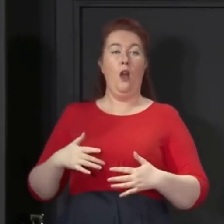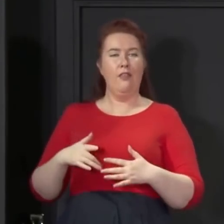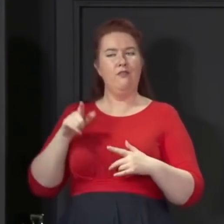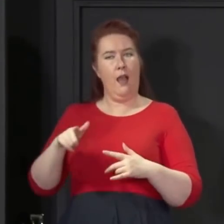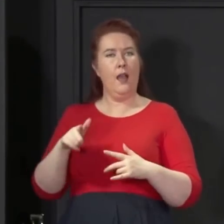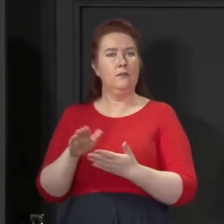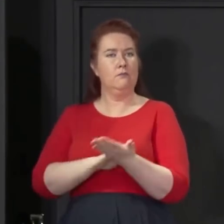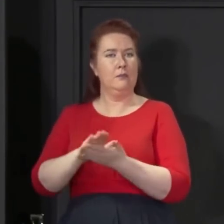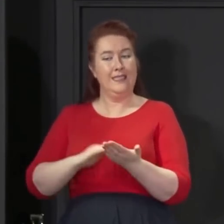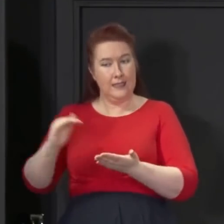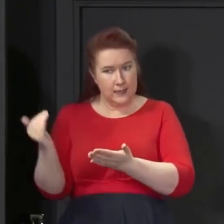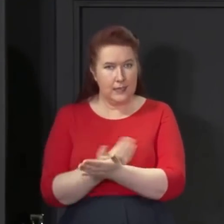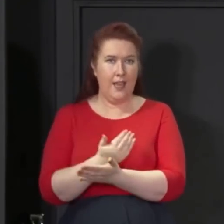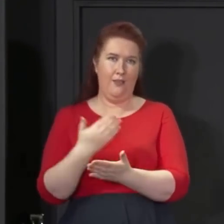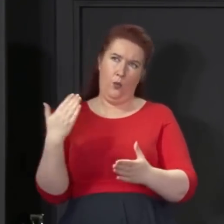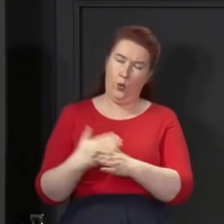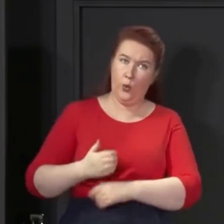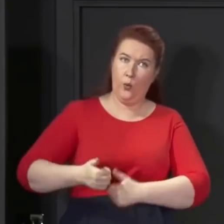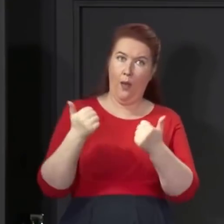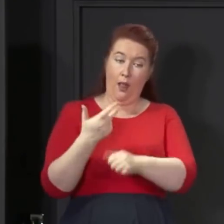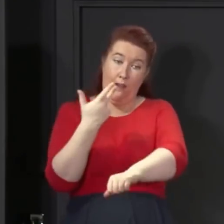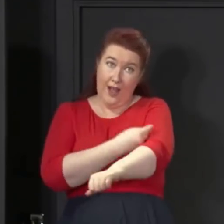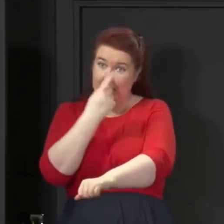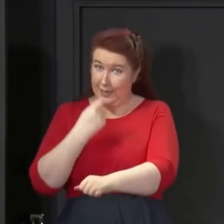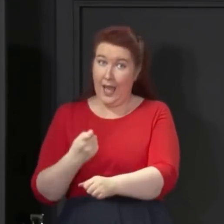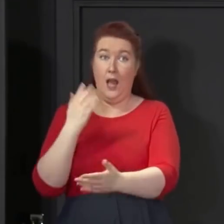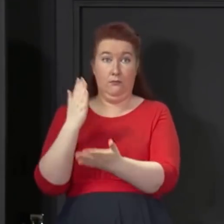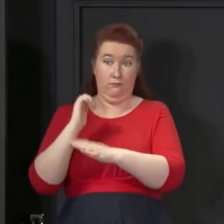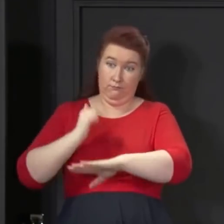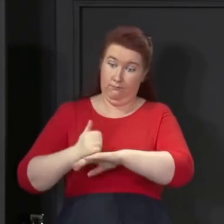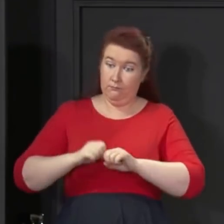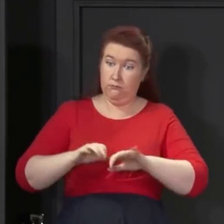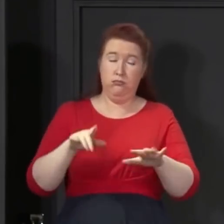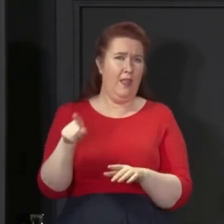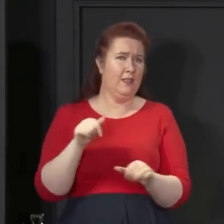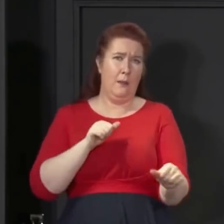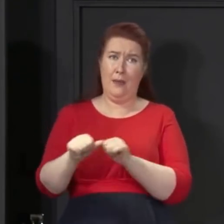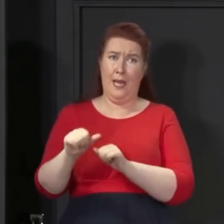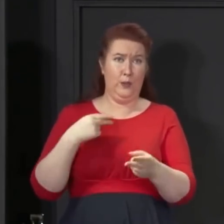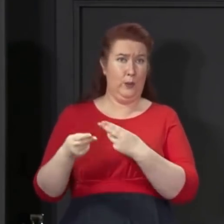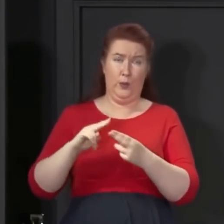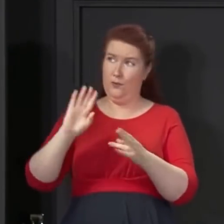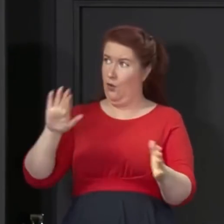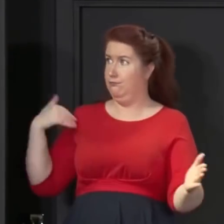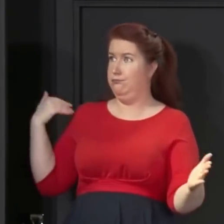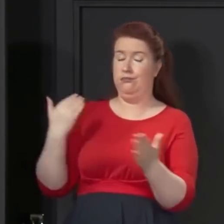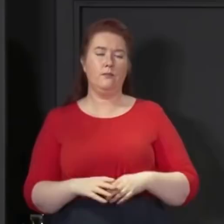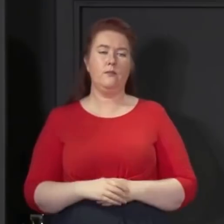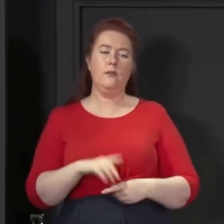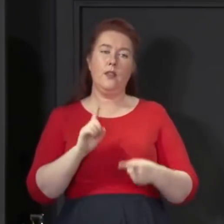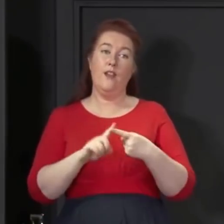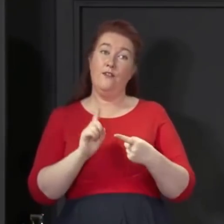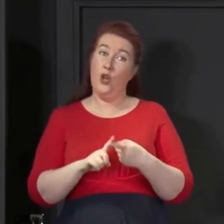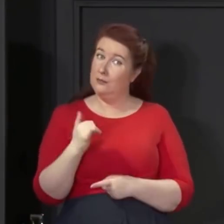effective vaccine can now be used, it is without a shadow of a doubt the best news we have heard since this pandemic started.